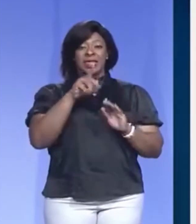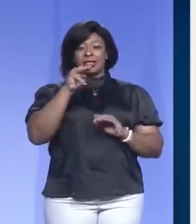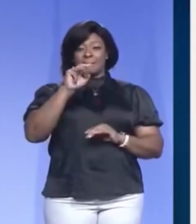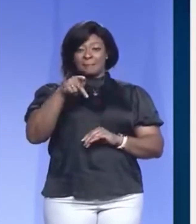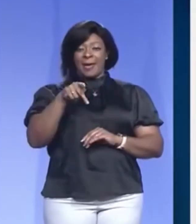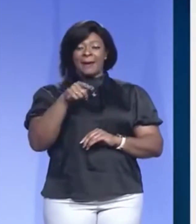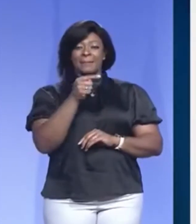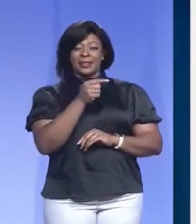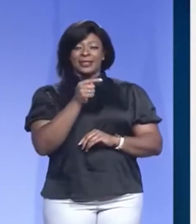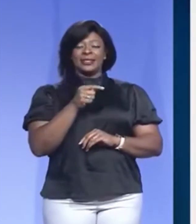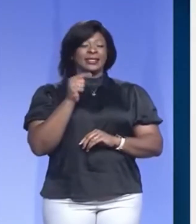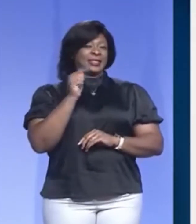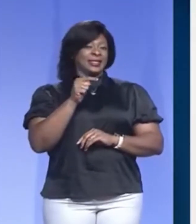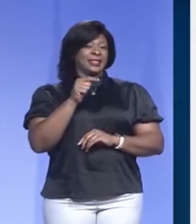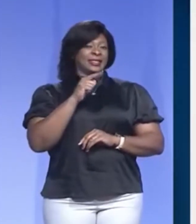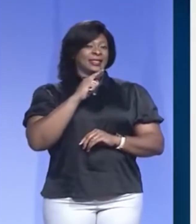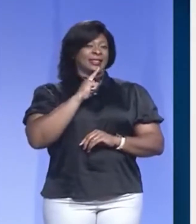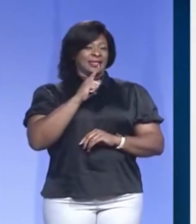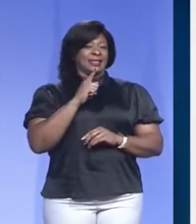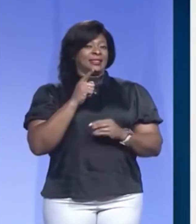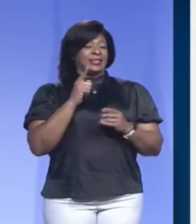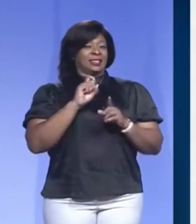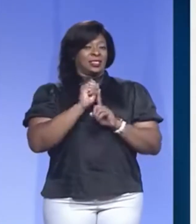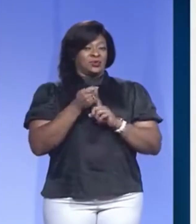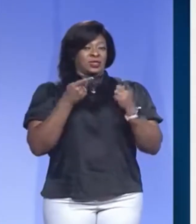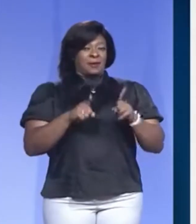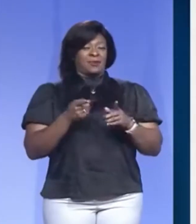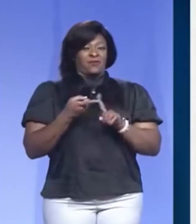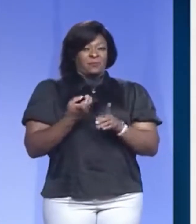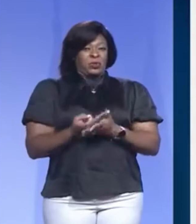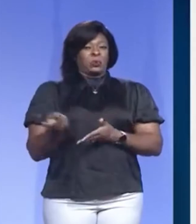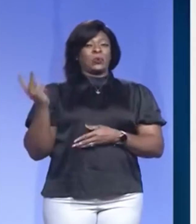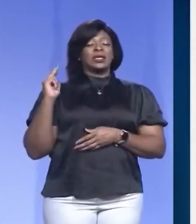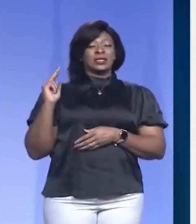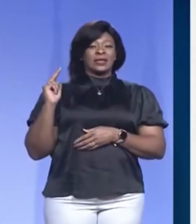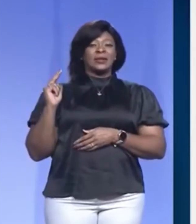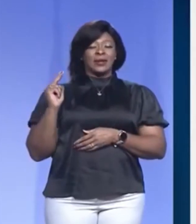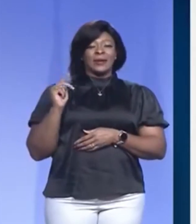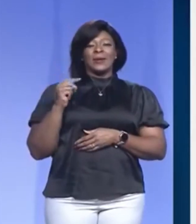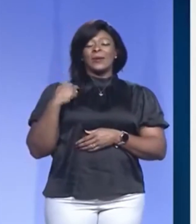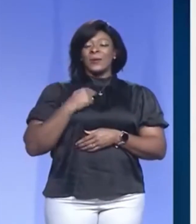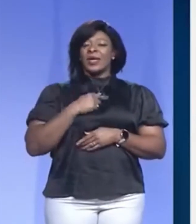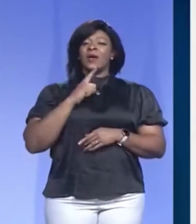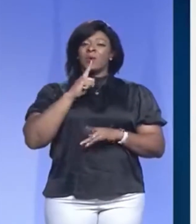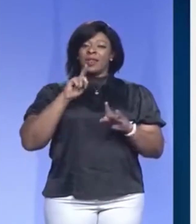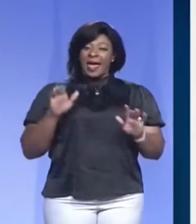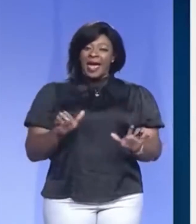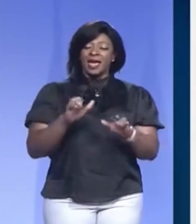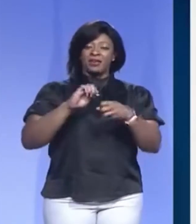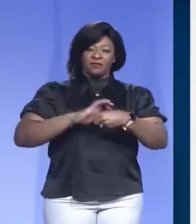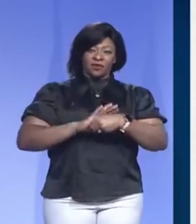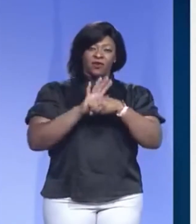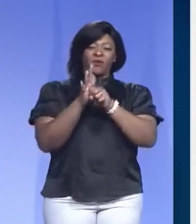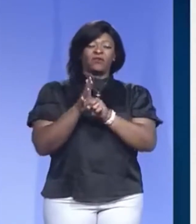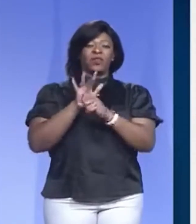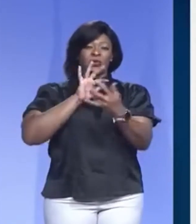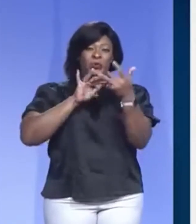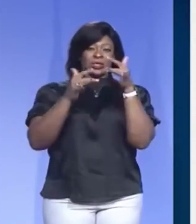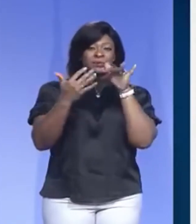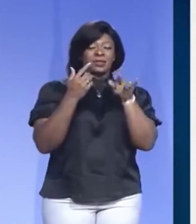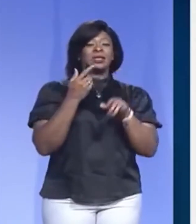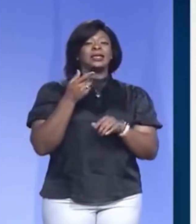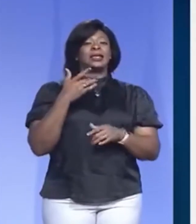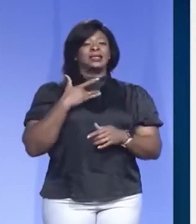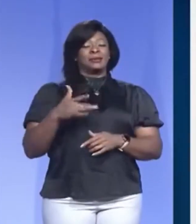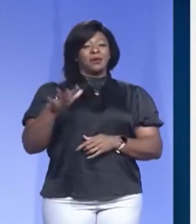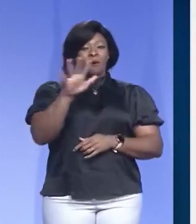is this is a case rate map over the last two weeks that we have pretty active covet 19 transmission going on around